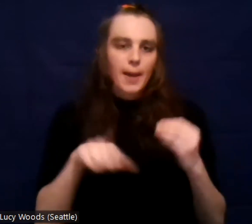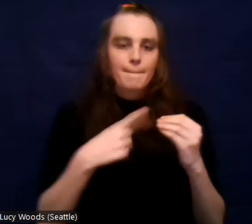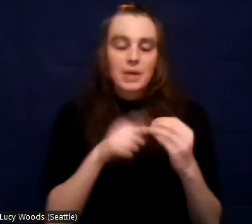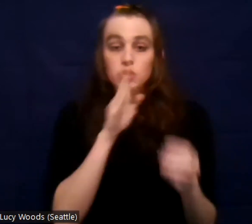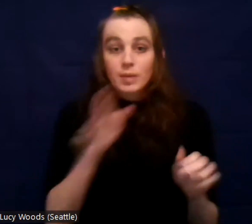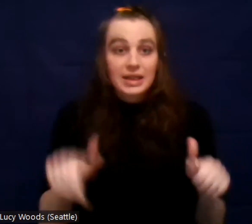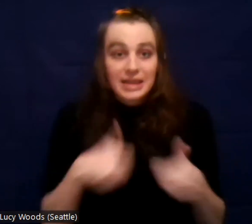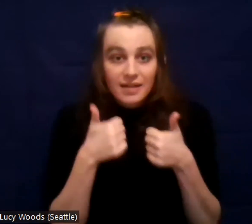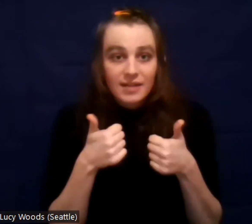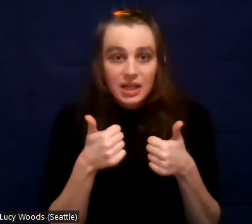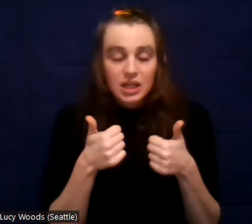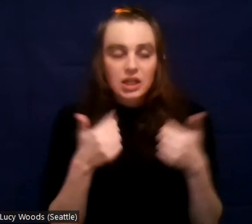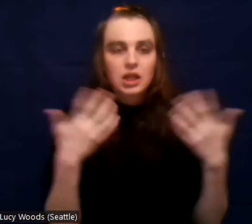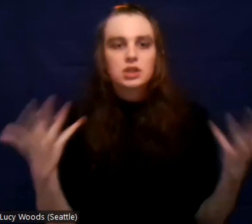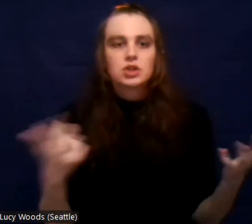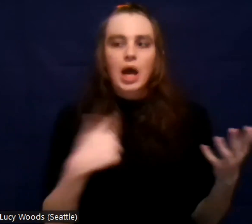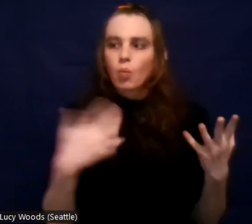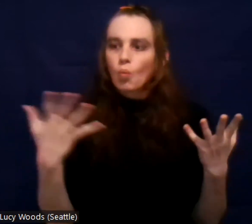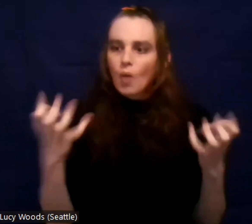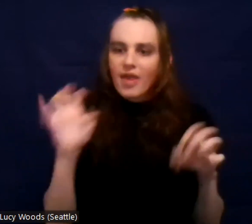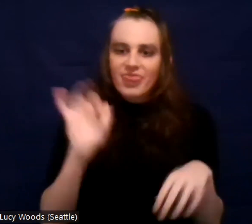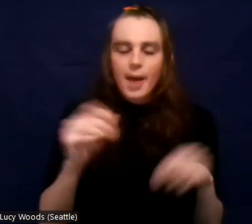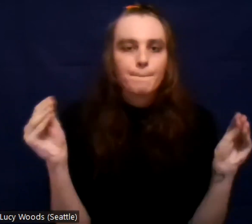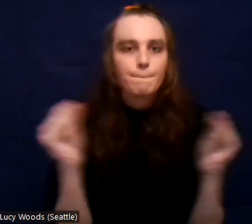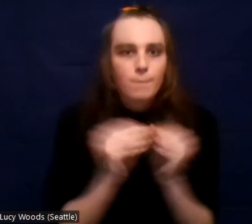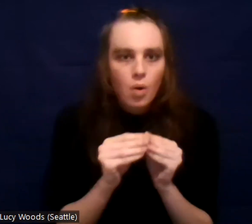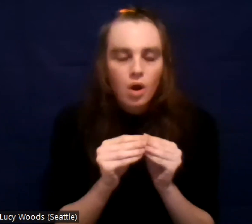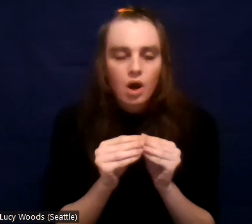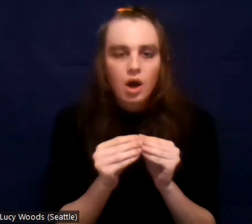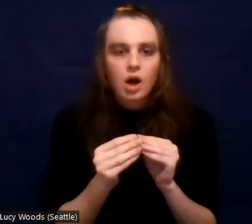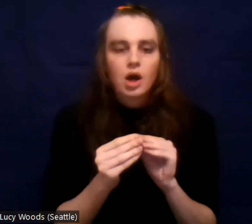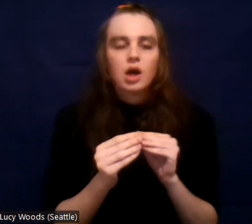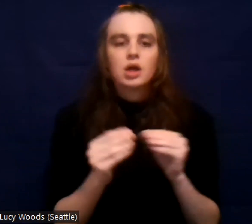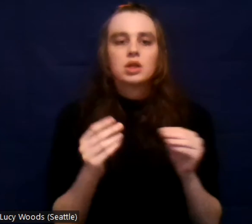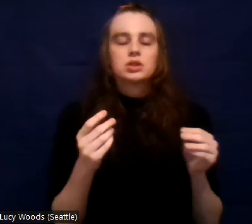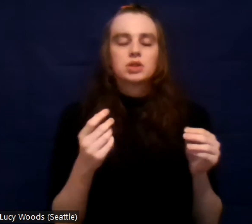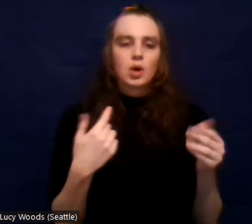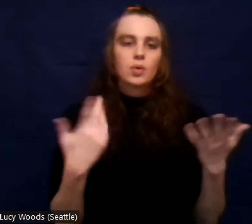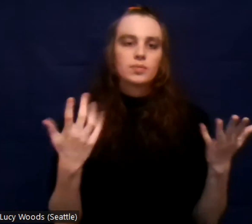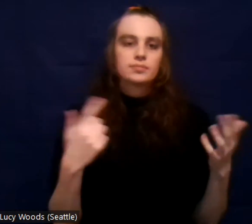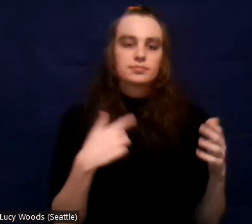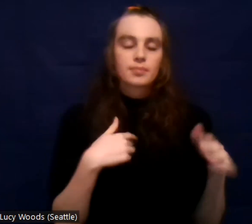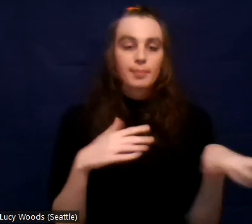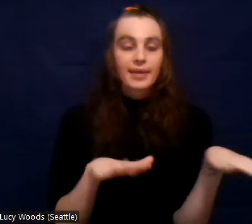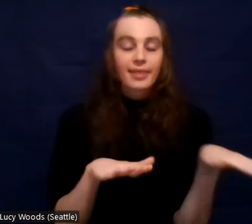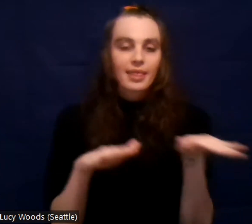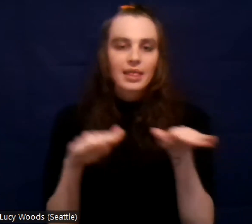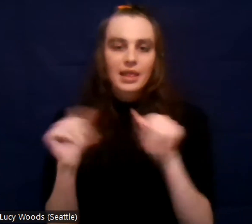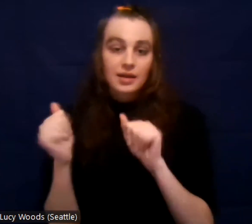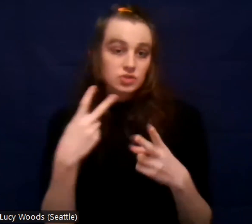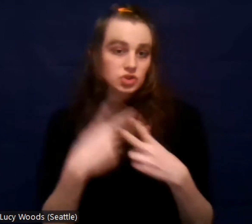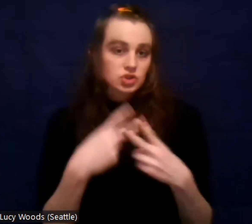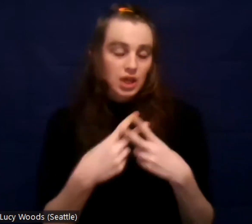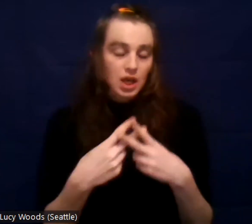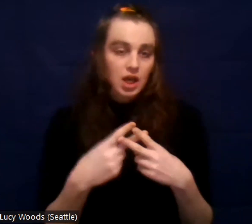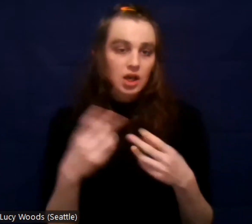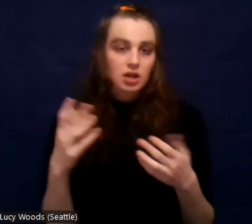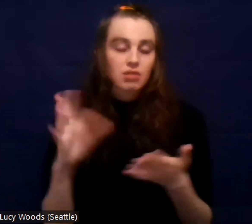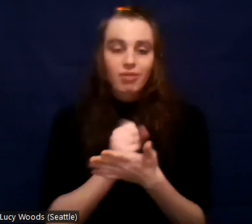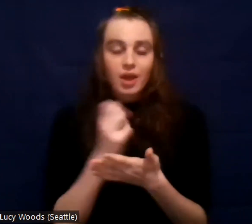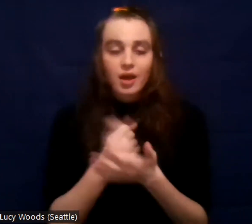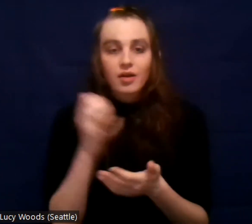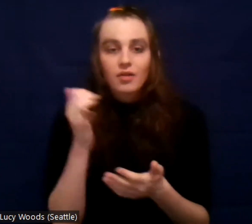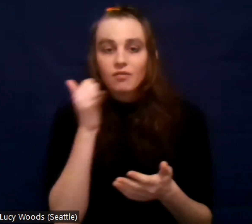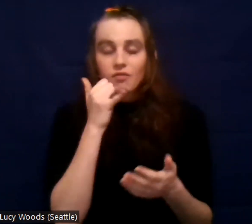and I got released, I got some phone numbers and I went right back to the circle K little gas station, got a half